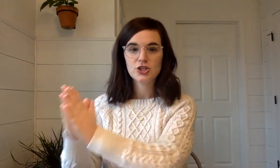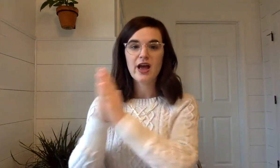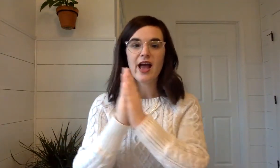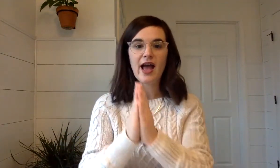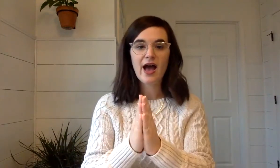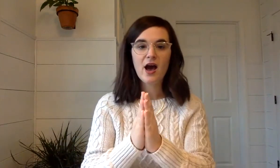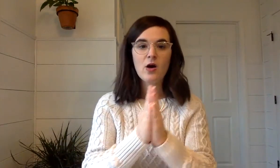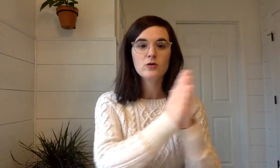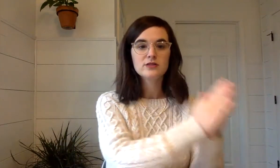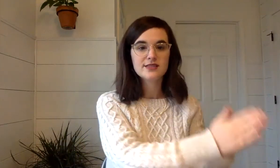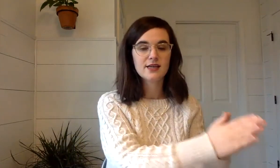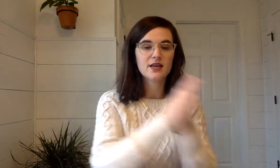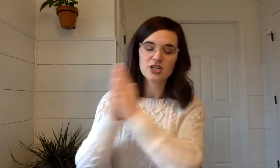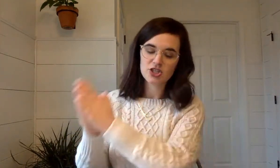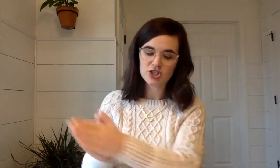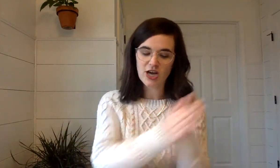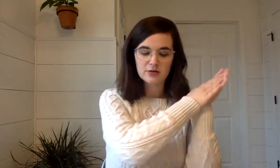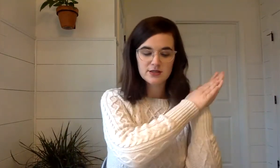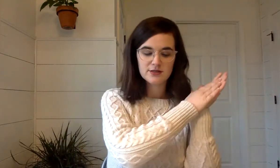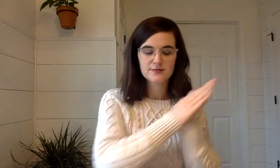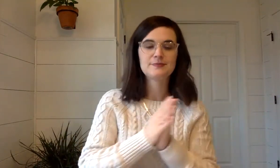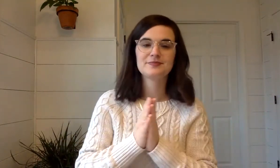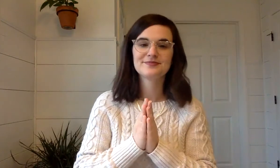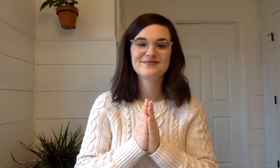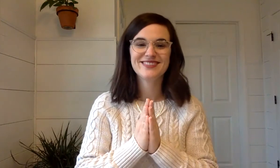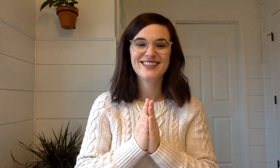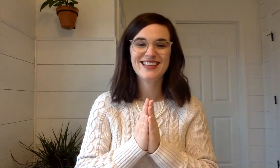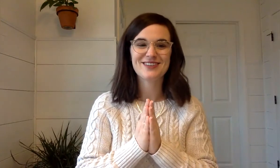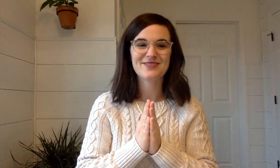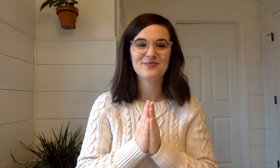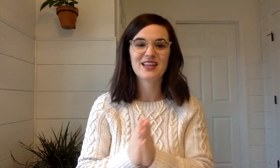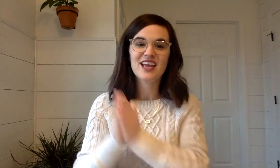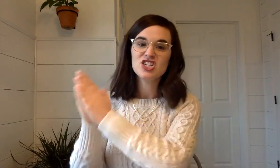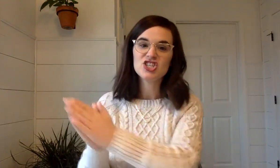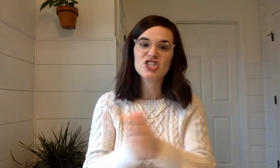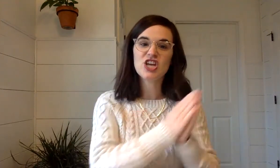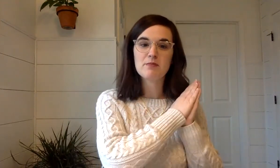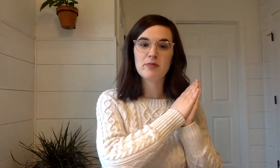Shout. Shout. Next one. Shape.